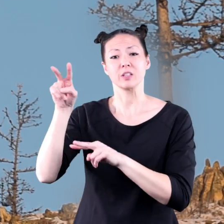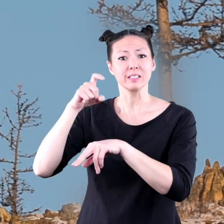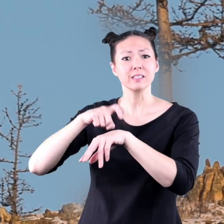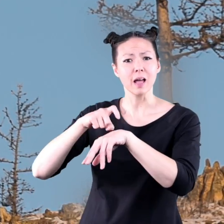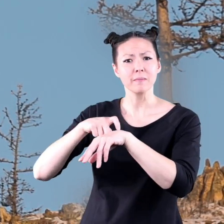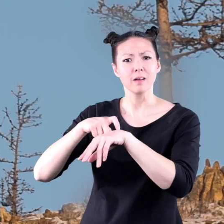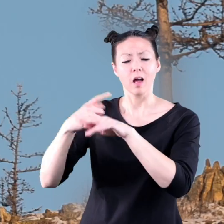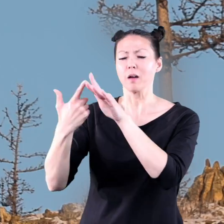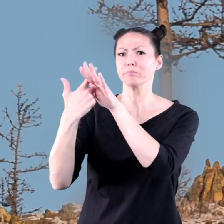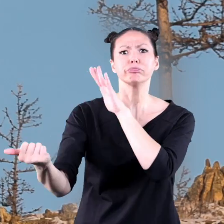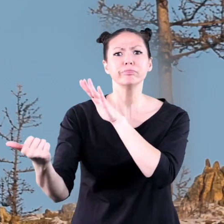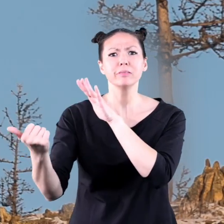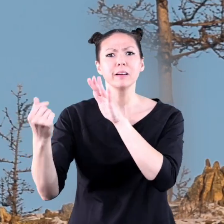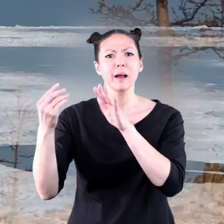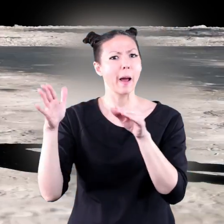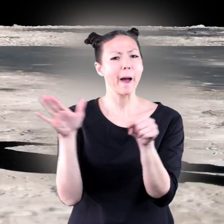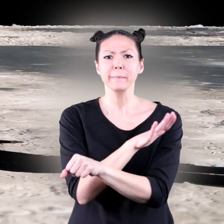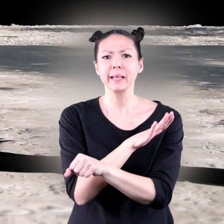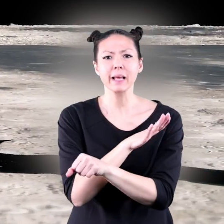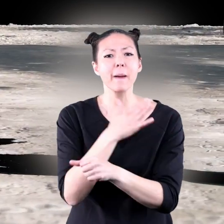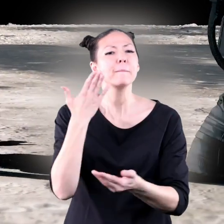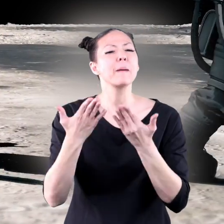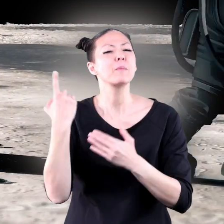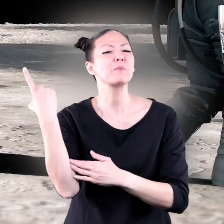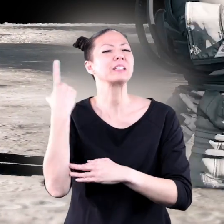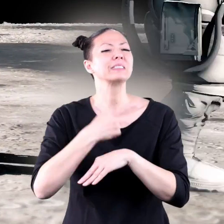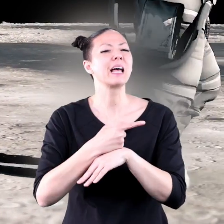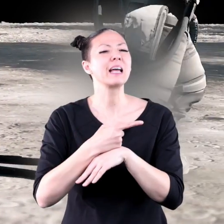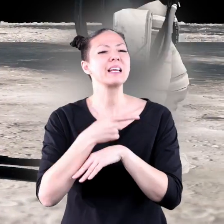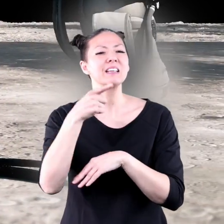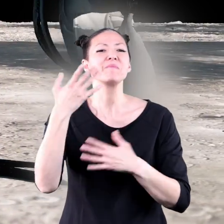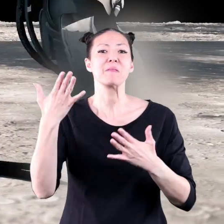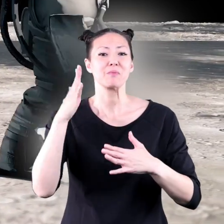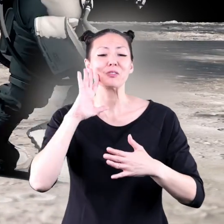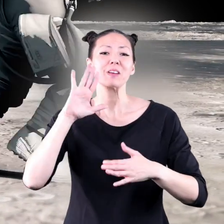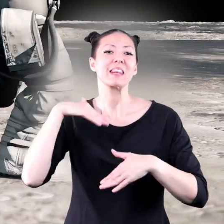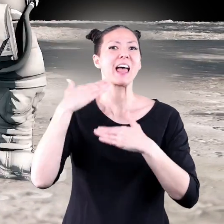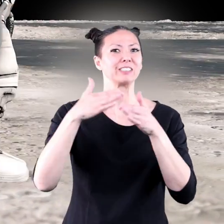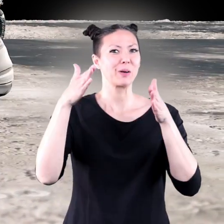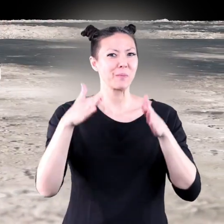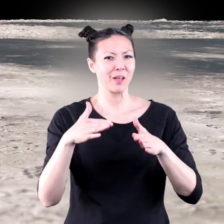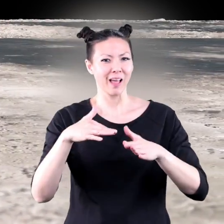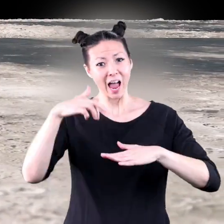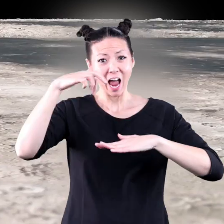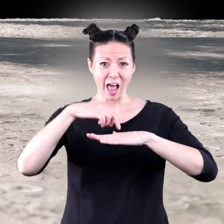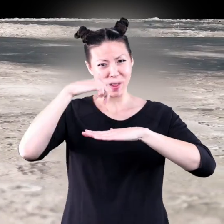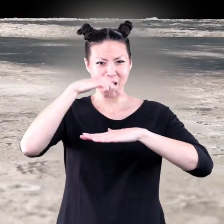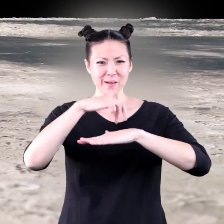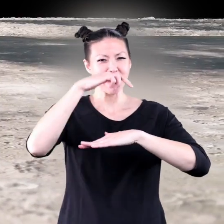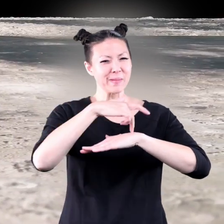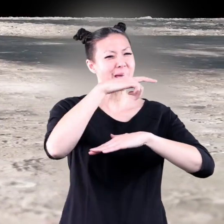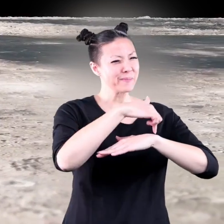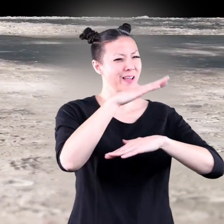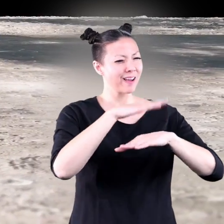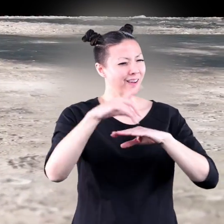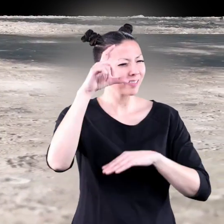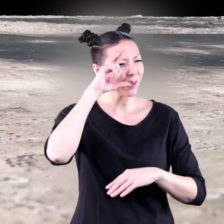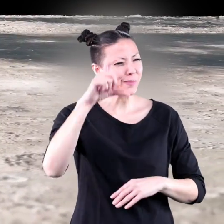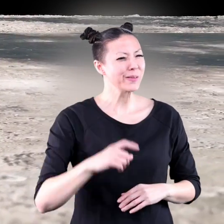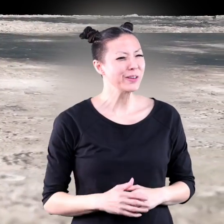completely maybe one day you'll even be the next person who was lucky enough to walk or bounce on the